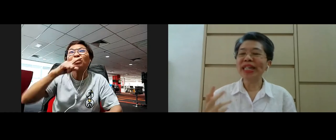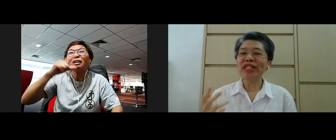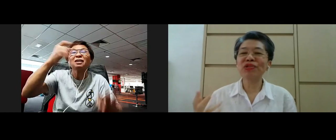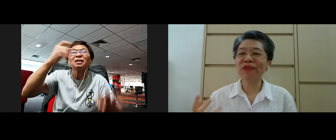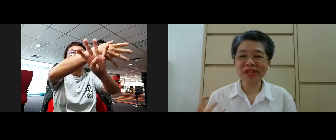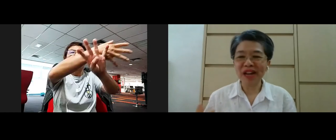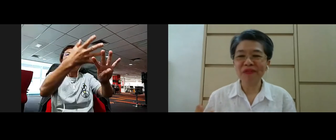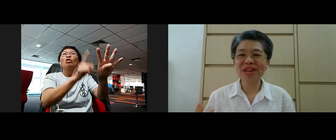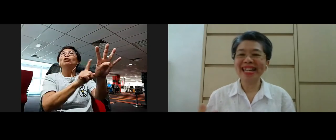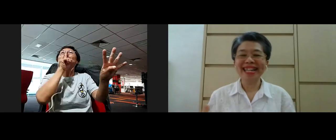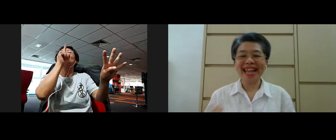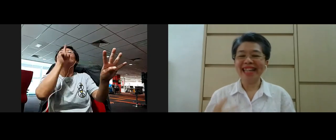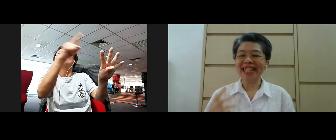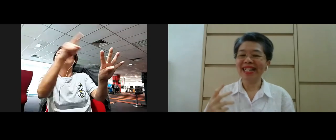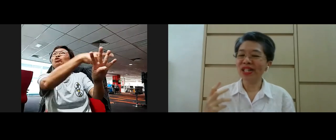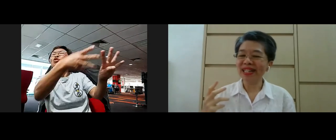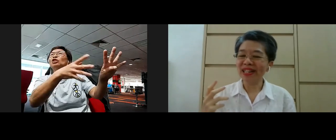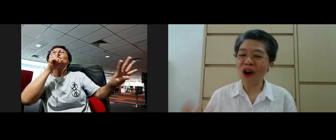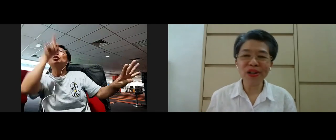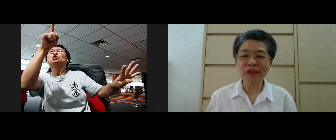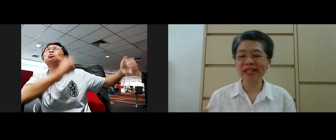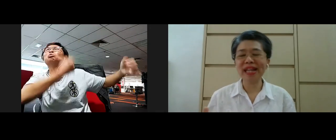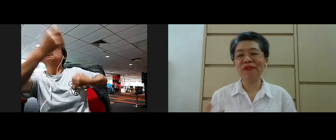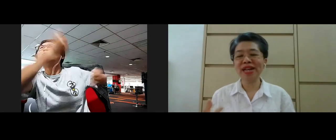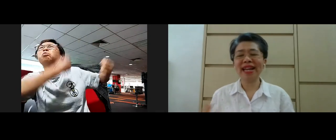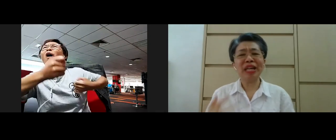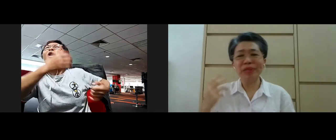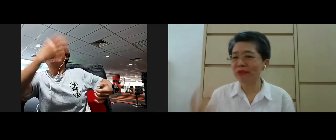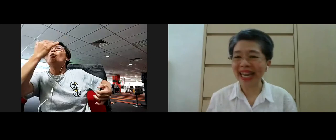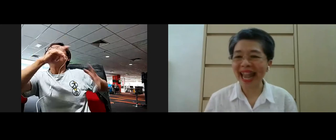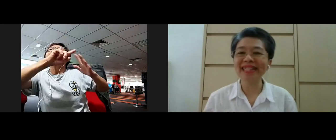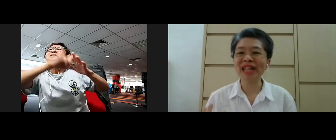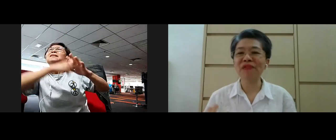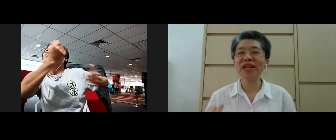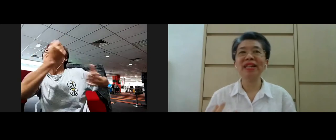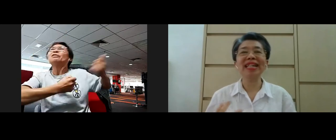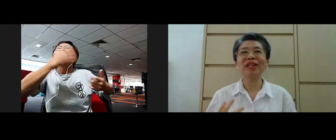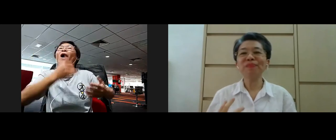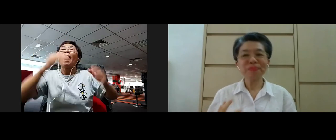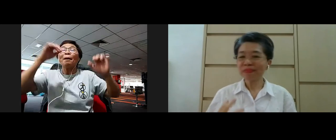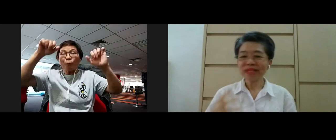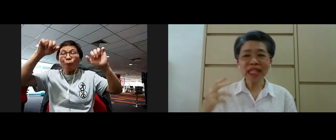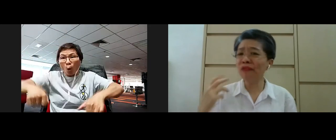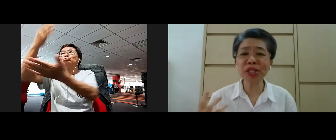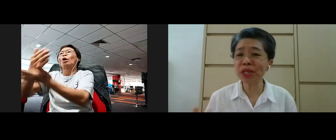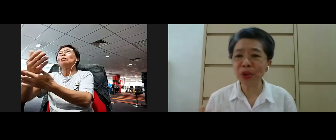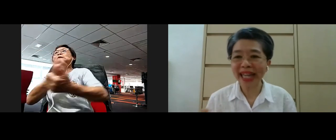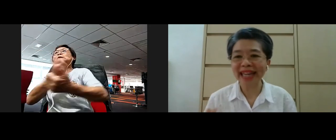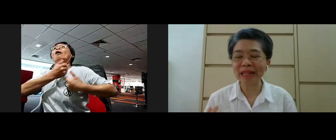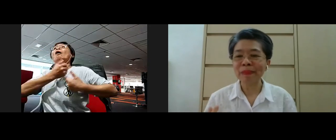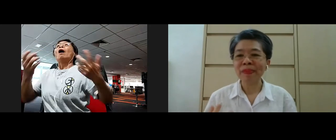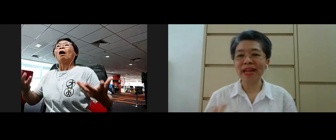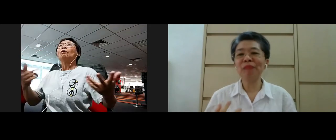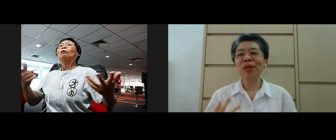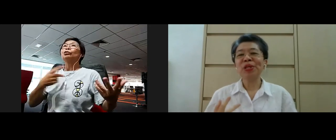knowing the truth of suffering and the cause of the suffering and know that we can end the suffering if we still